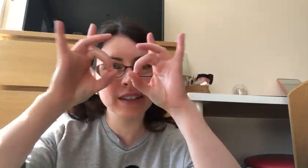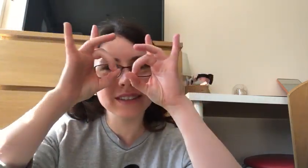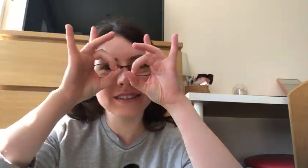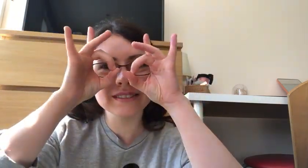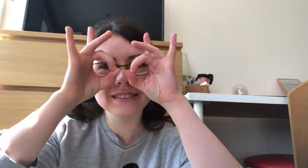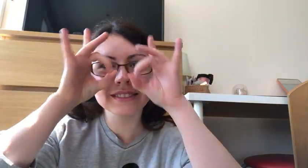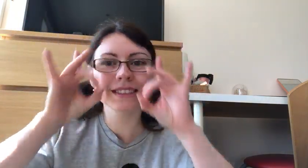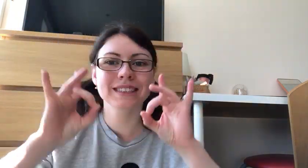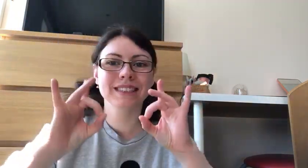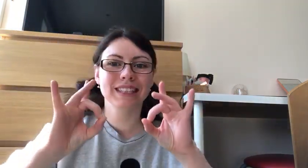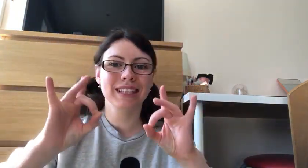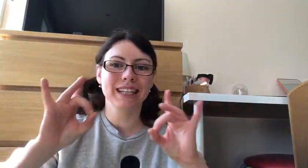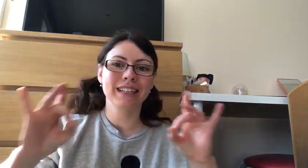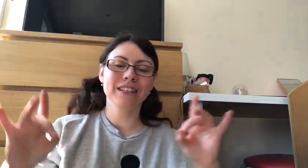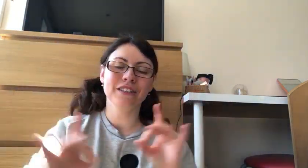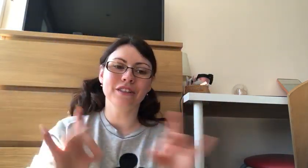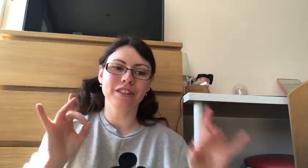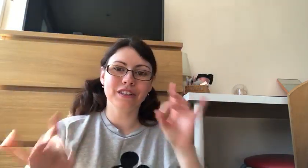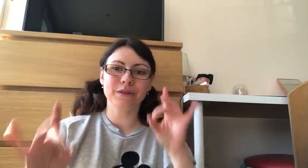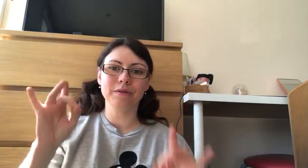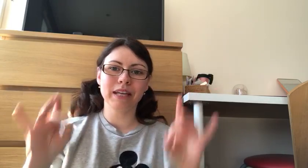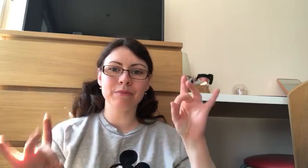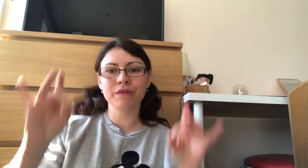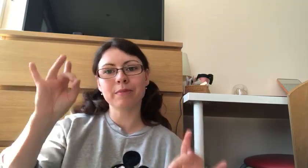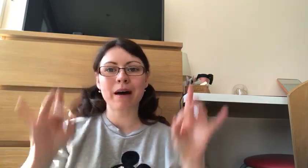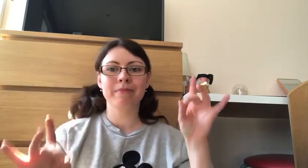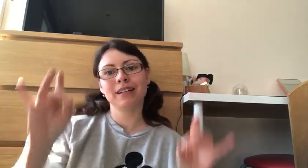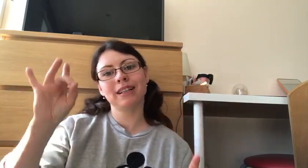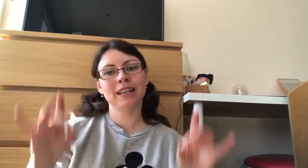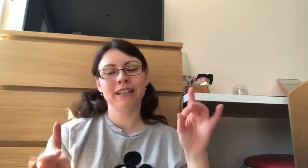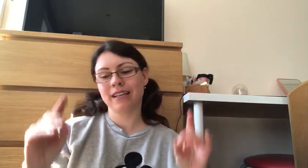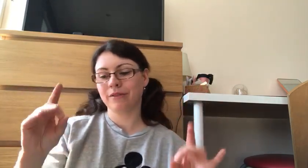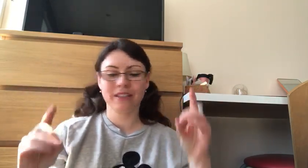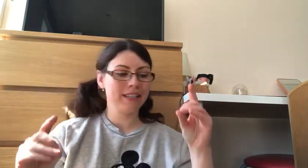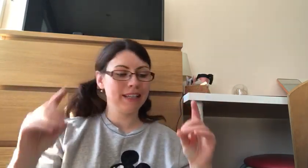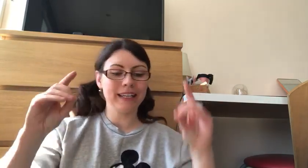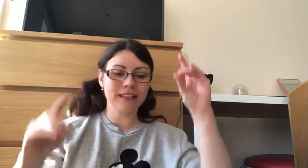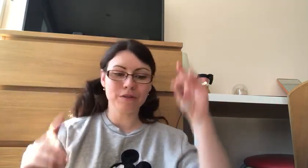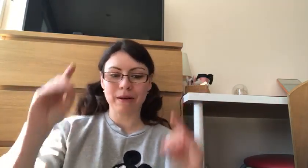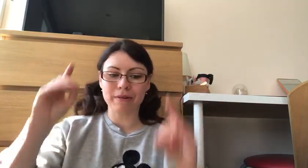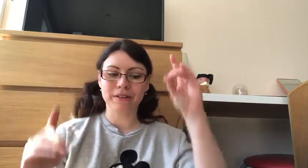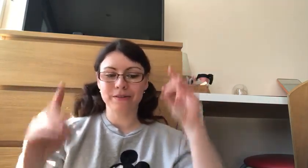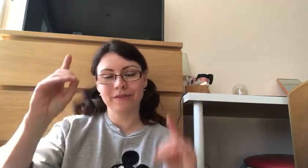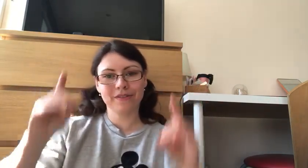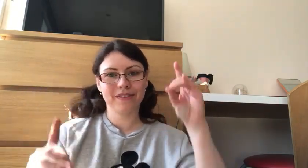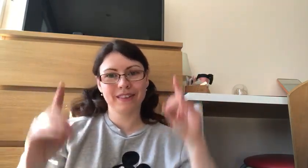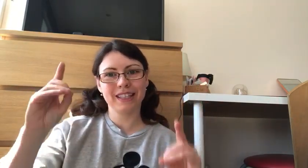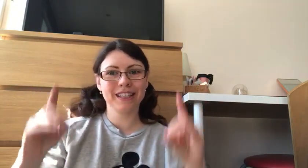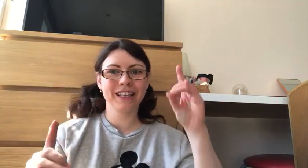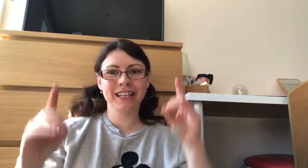and then you're gonna go and move them up and down like a little bubble okay